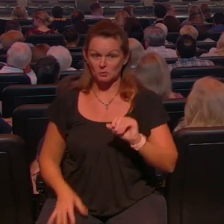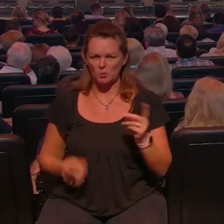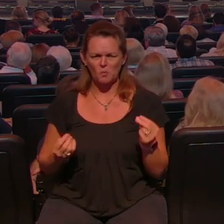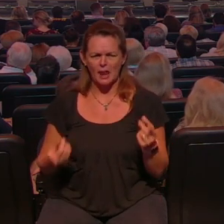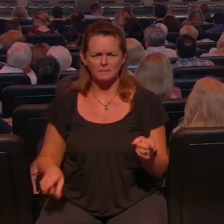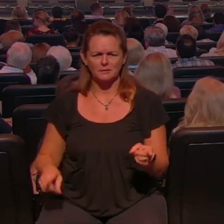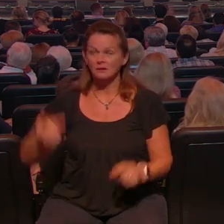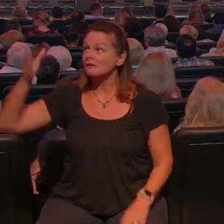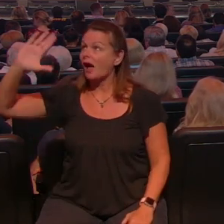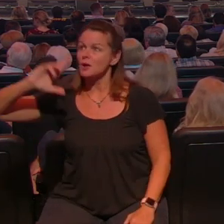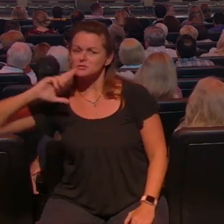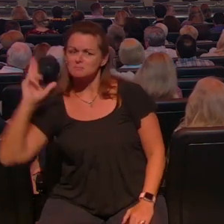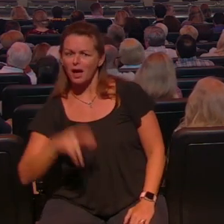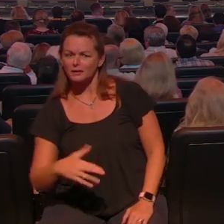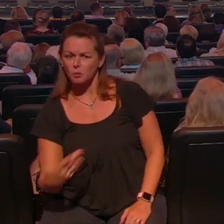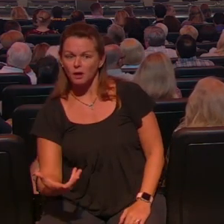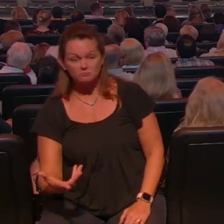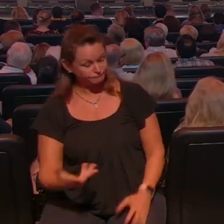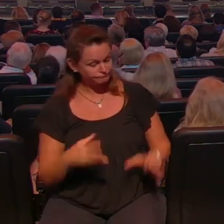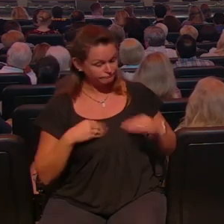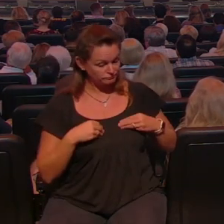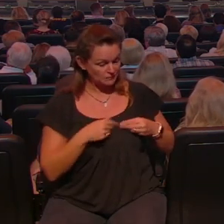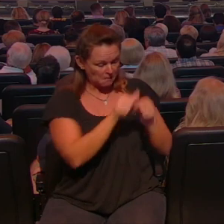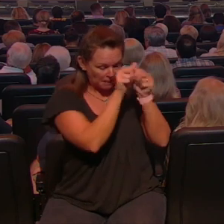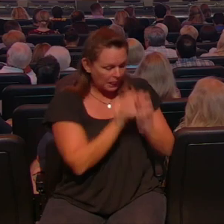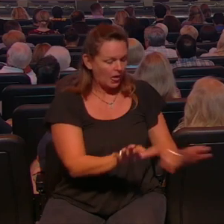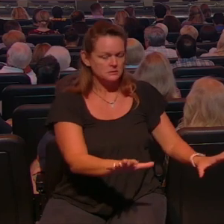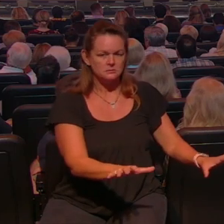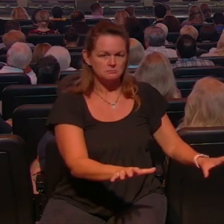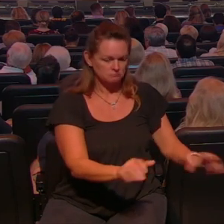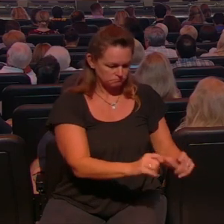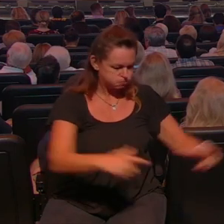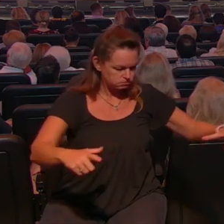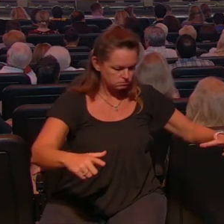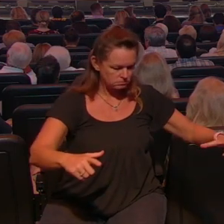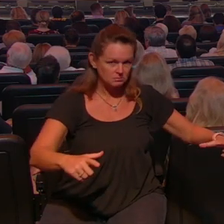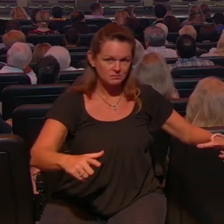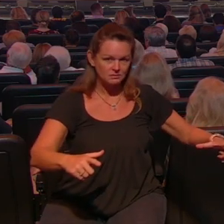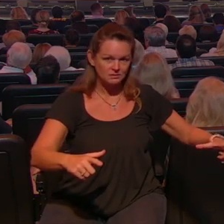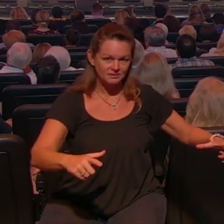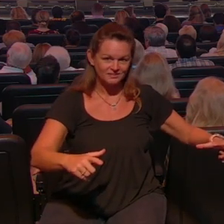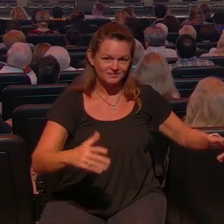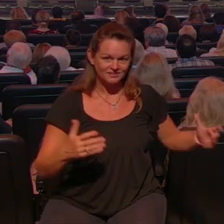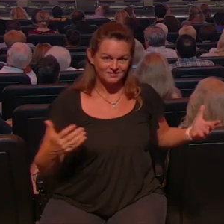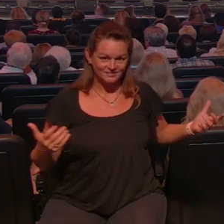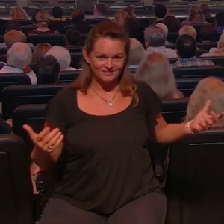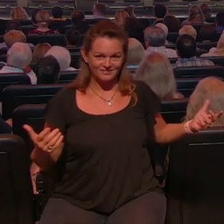God granted him what he requested so my question is is it wrong